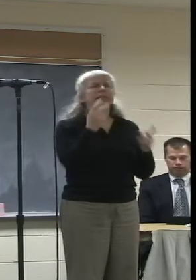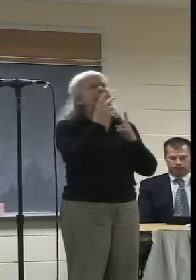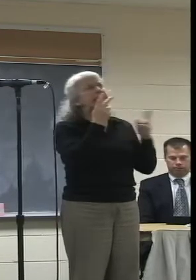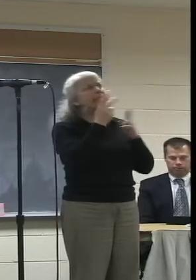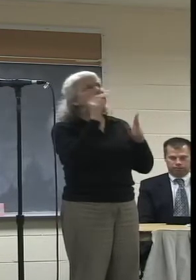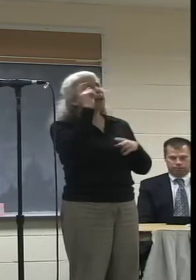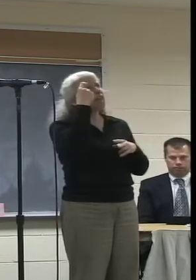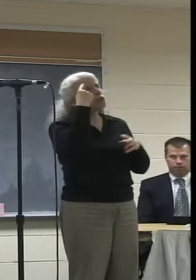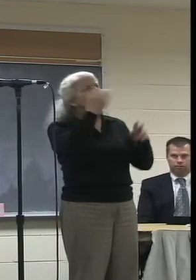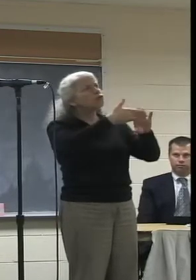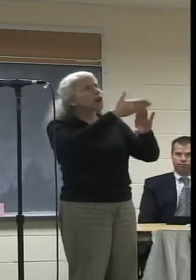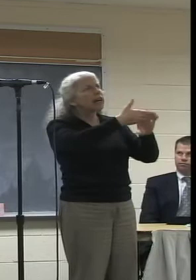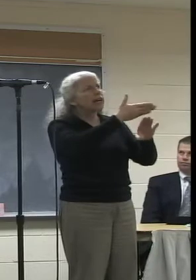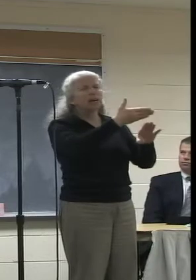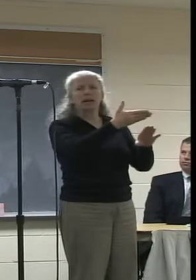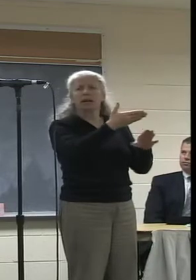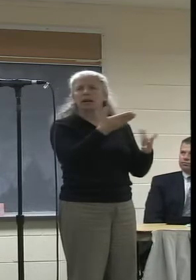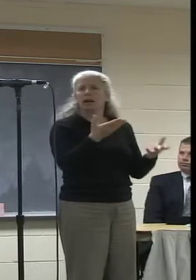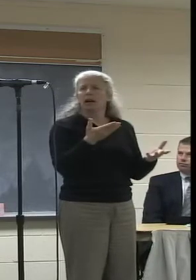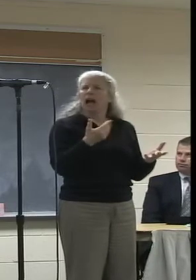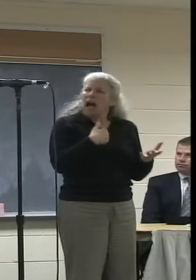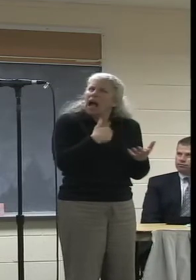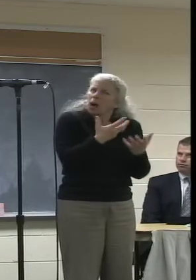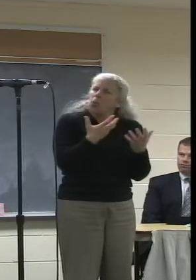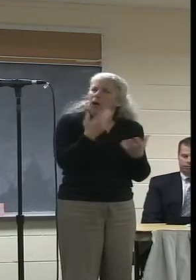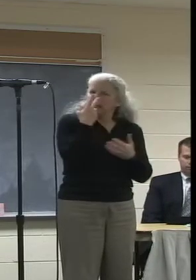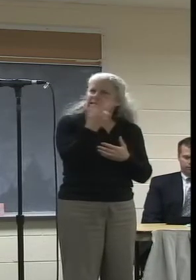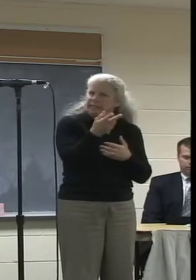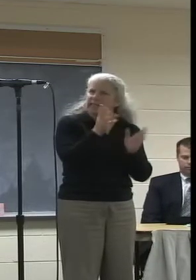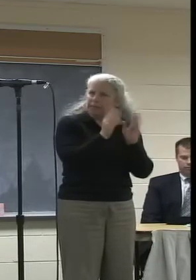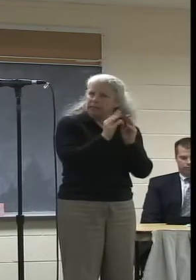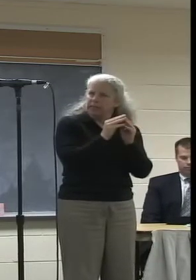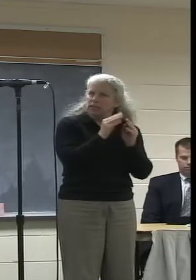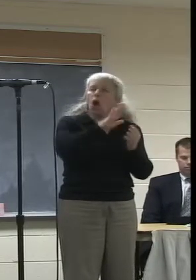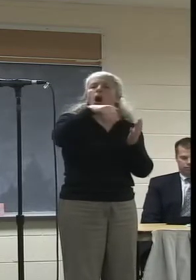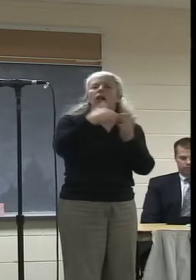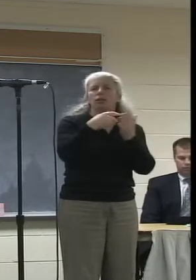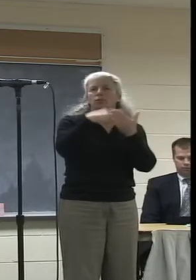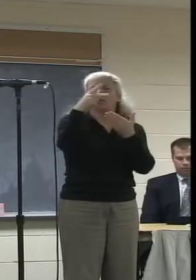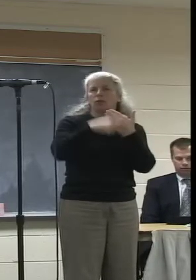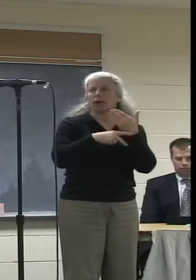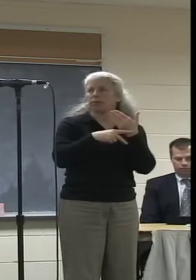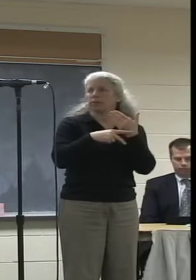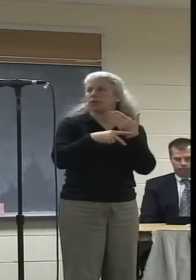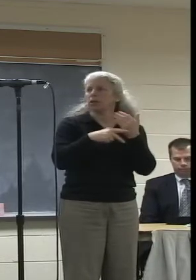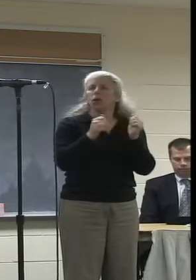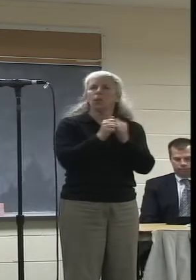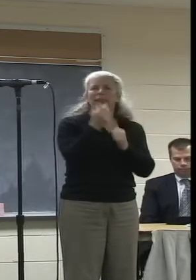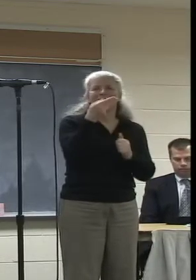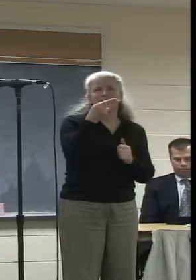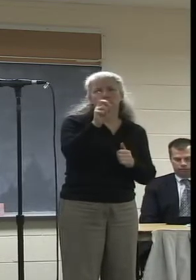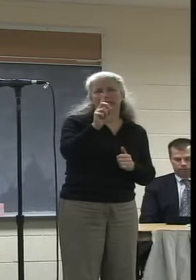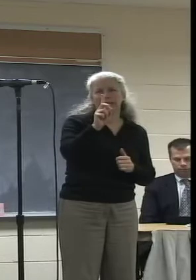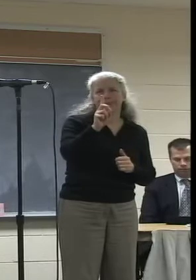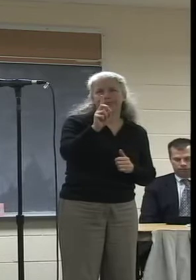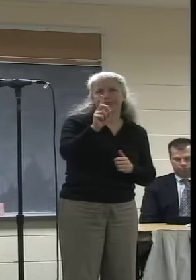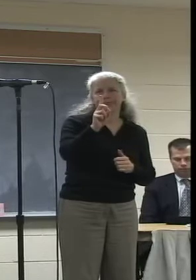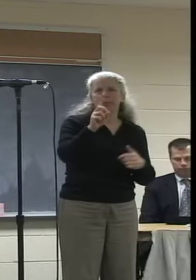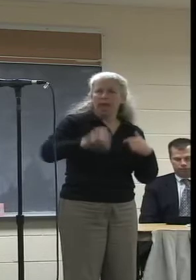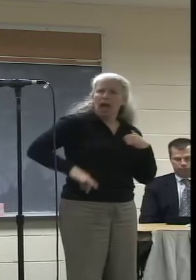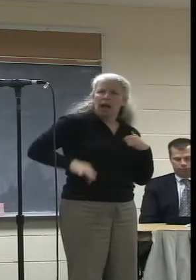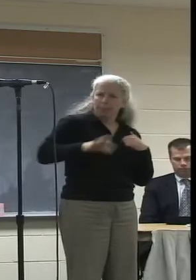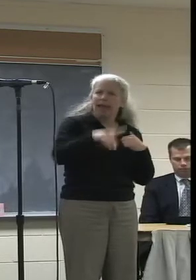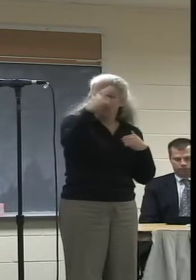in action. I want to see those meetings and all the programming on NCTV in HD. I pay